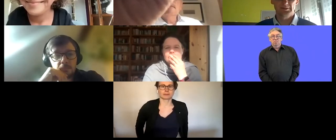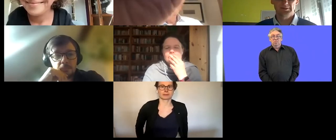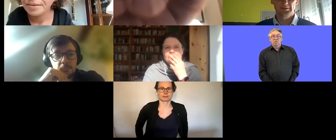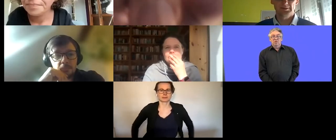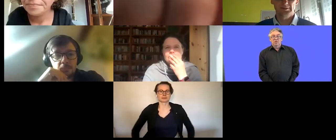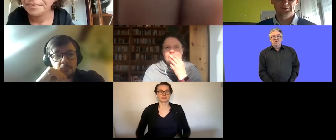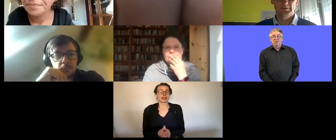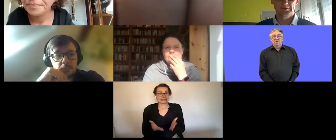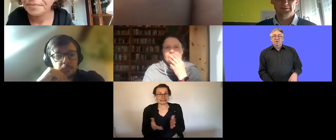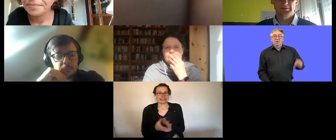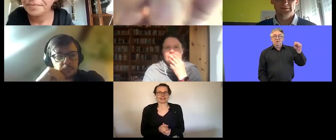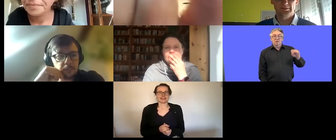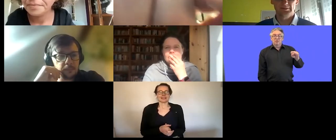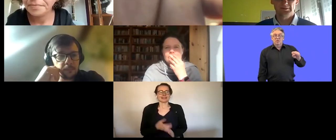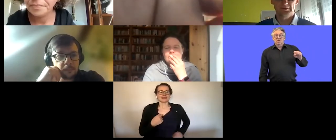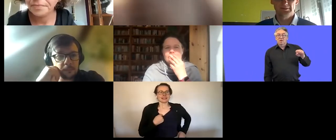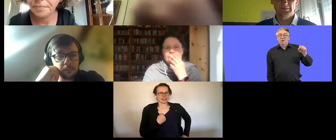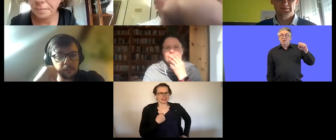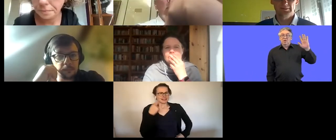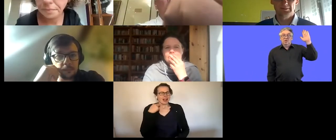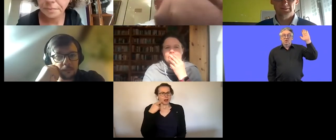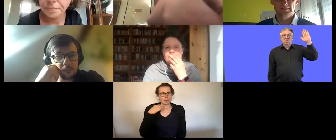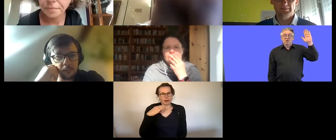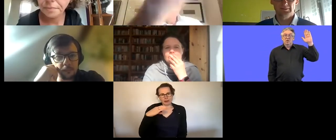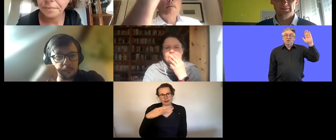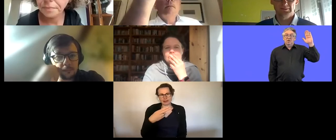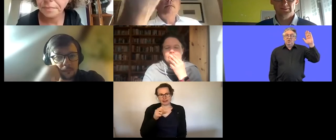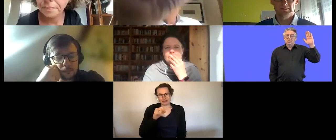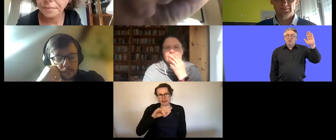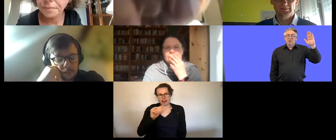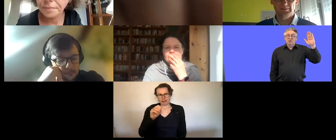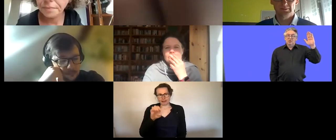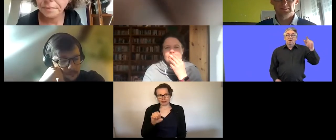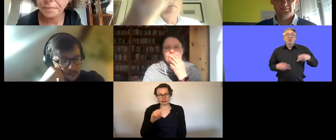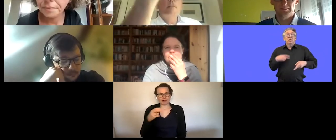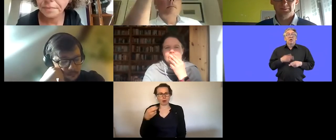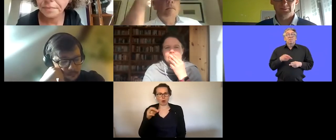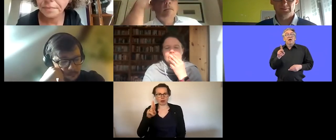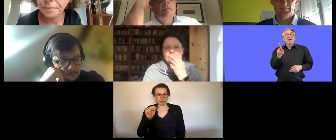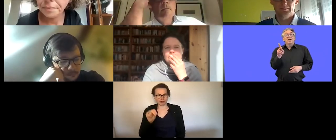my name is christiana hagen